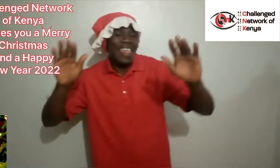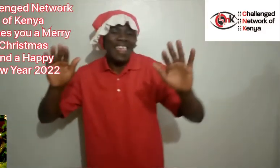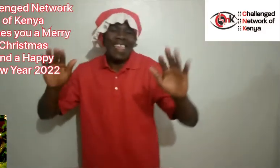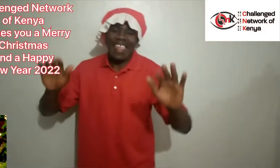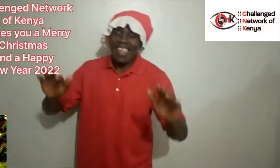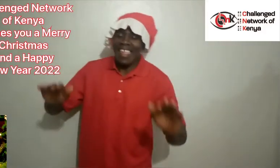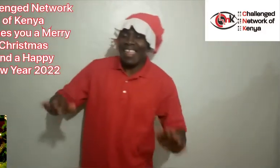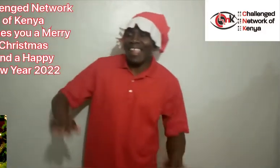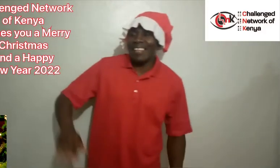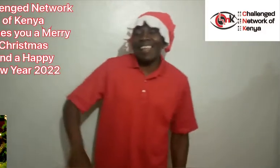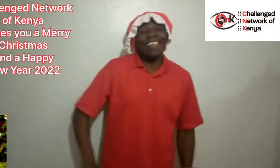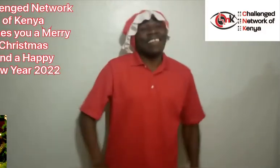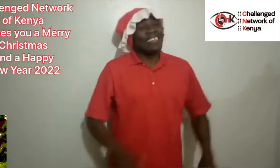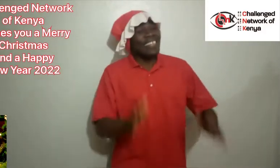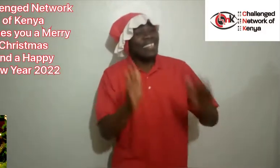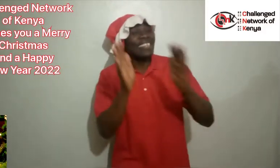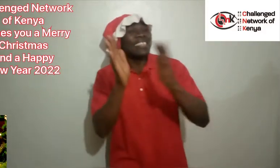Christmas